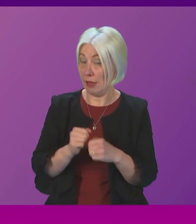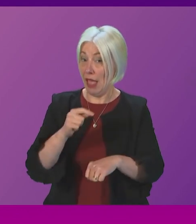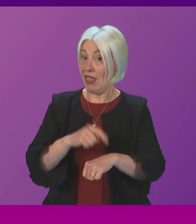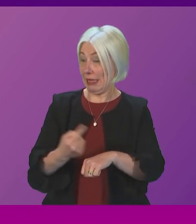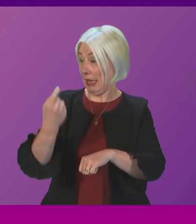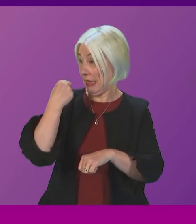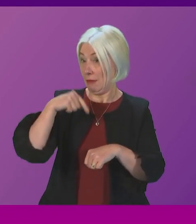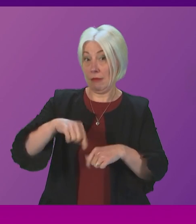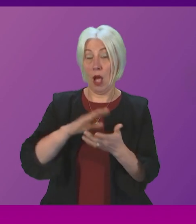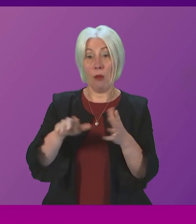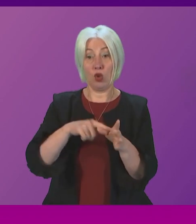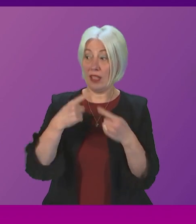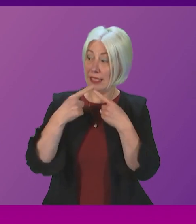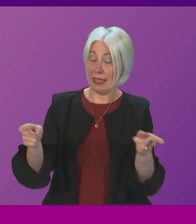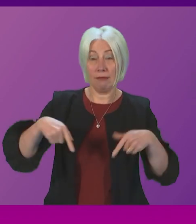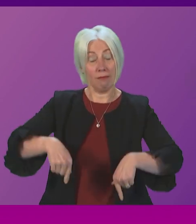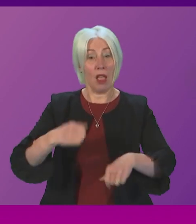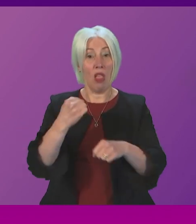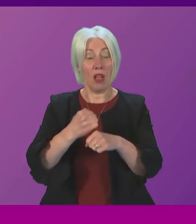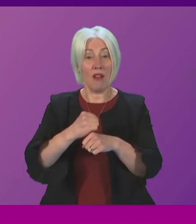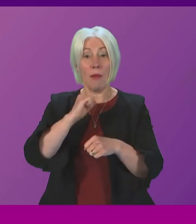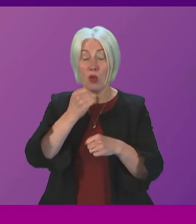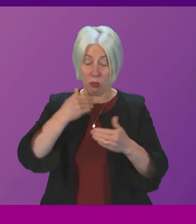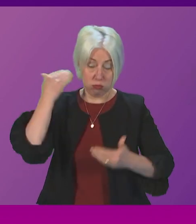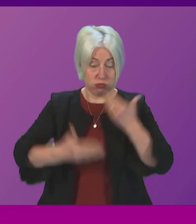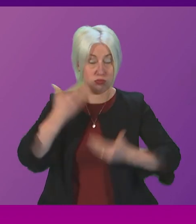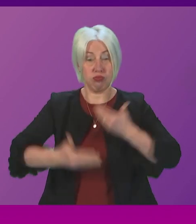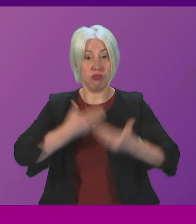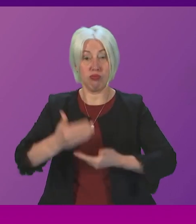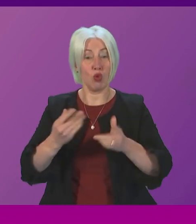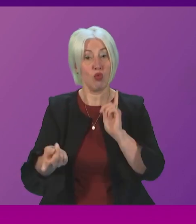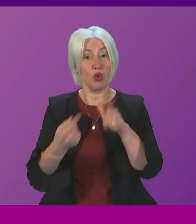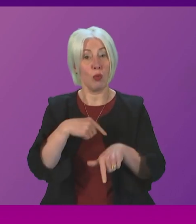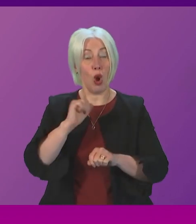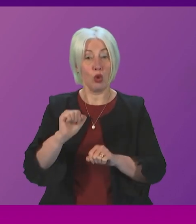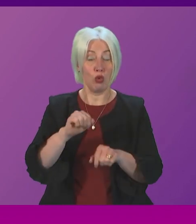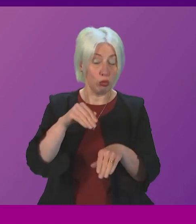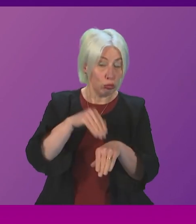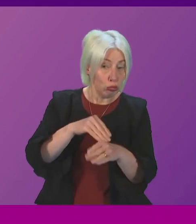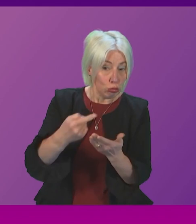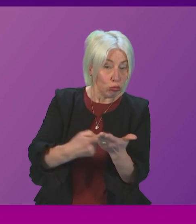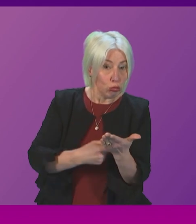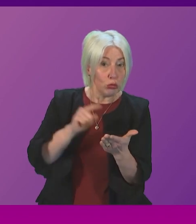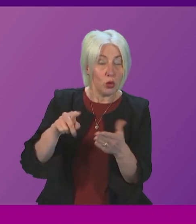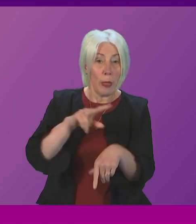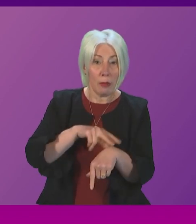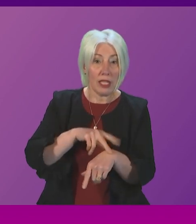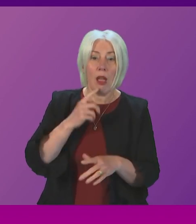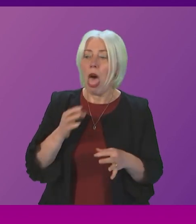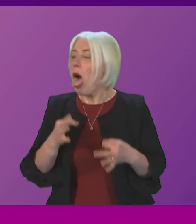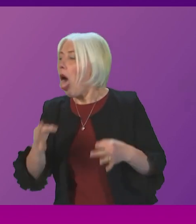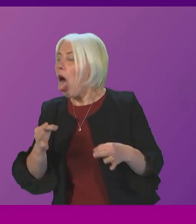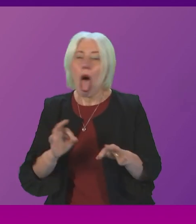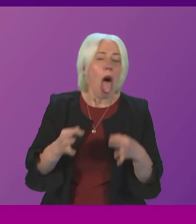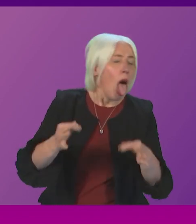told this chamber that the government would move at pace in its response and there would be no dithering nor will there be delay